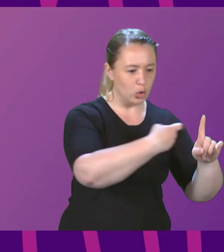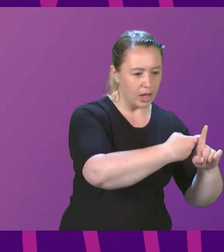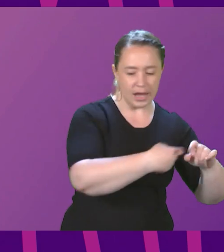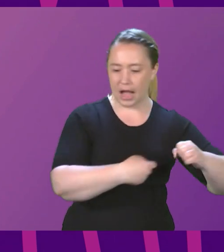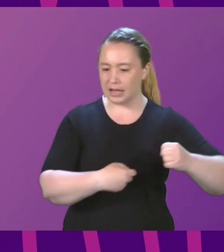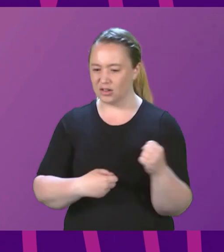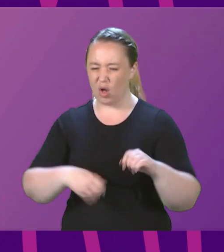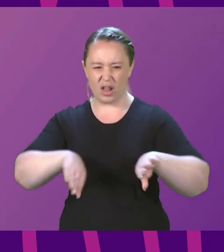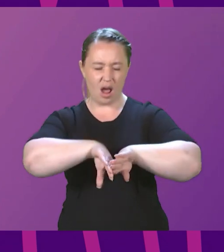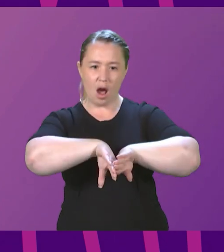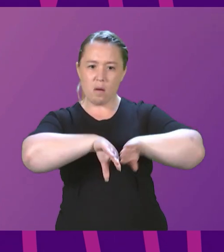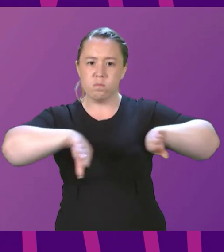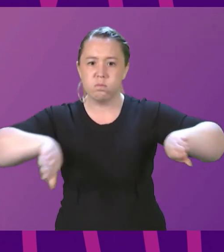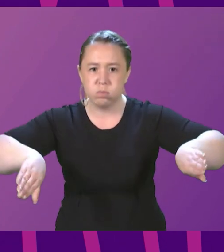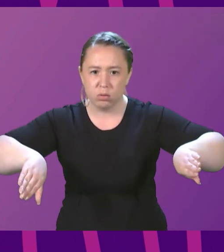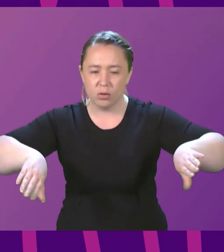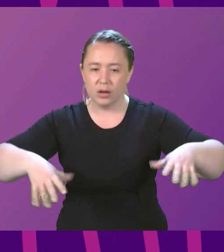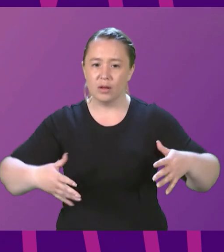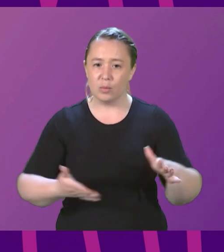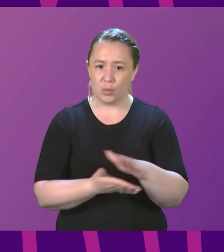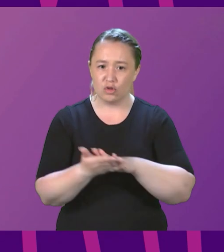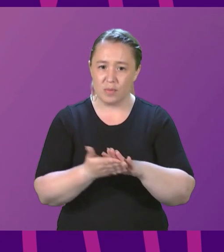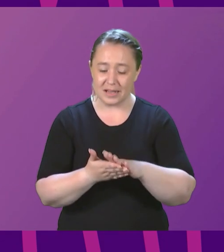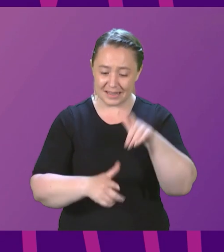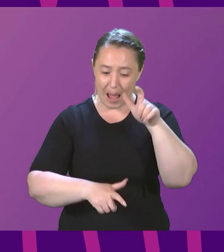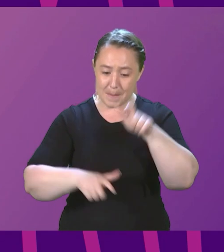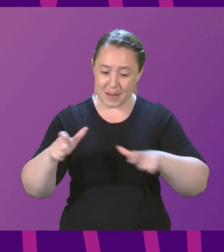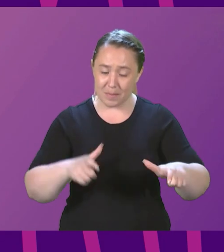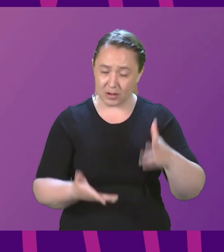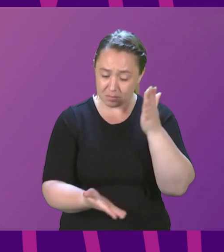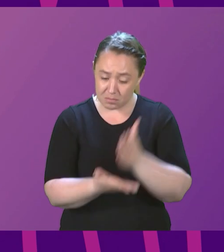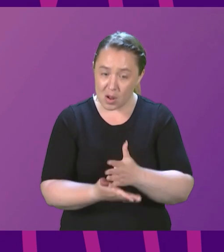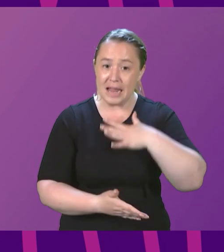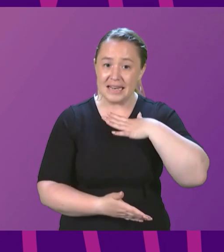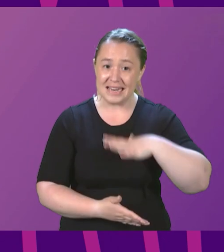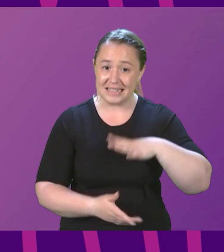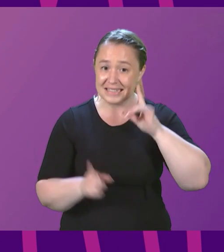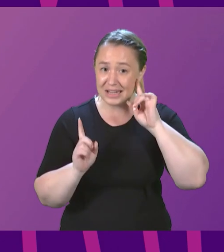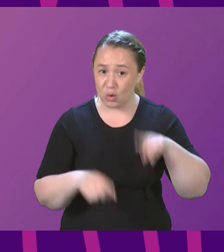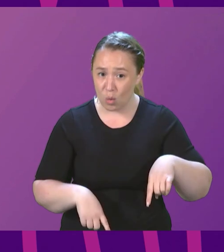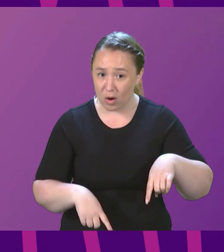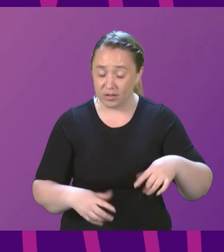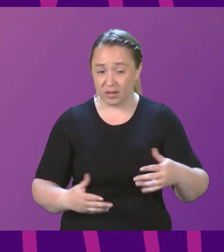needs of the people that we are all here to serve? First minister. Presiding officer.